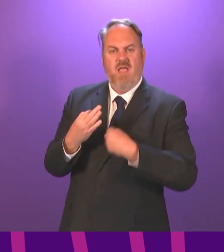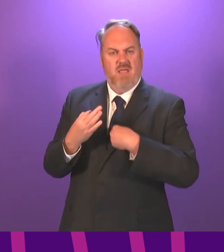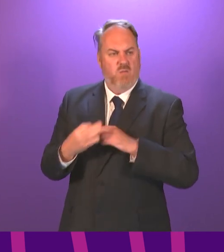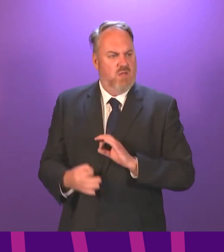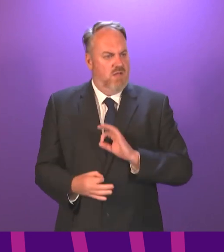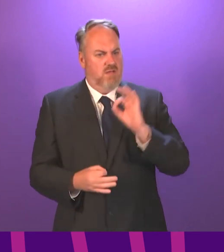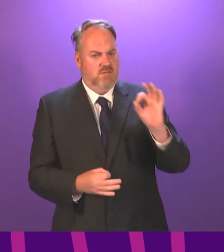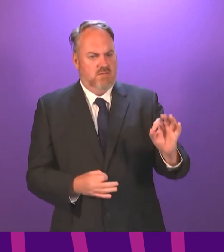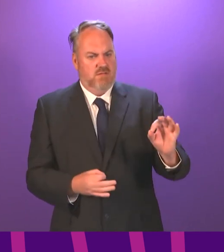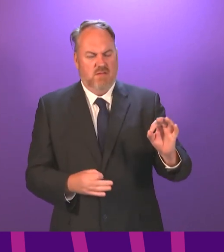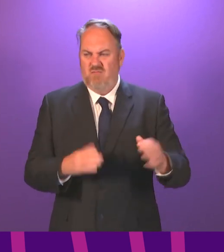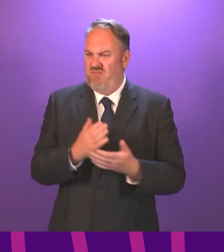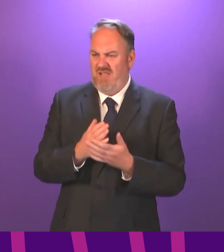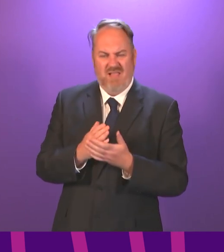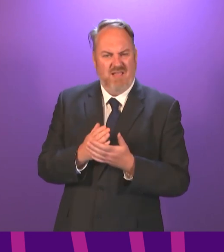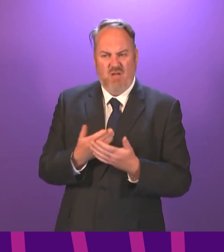questions by as much as it has been.